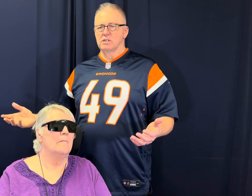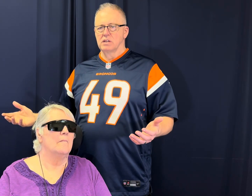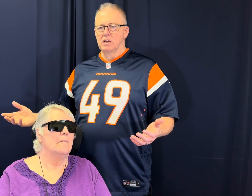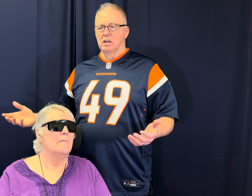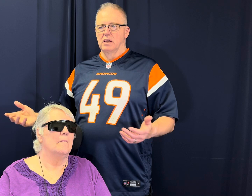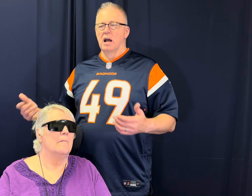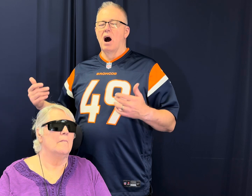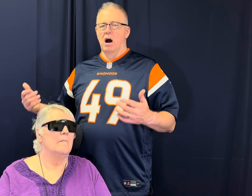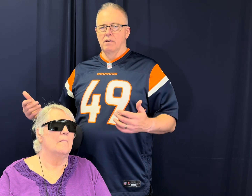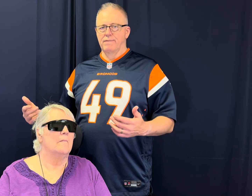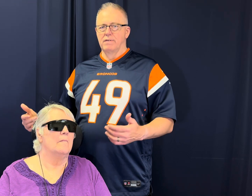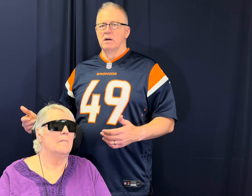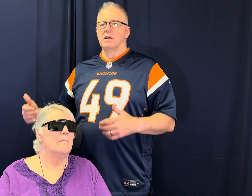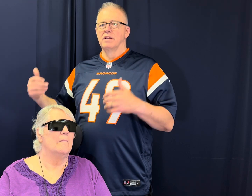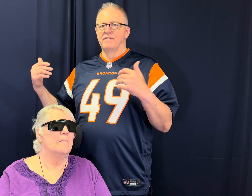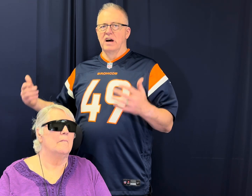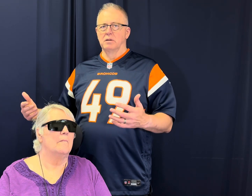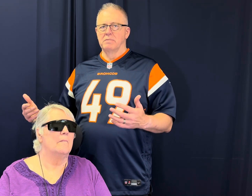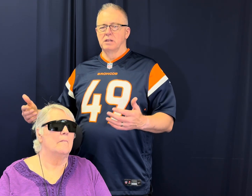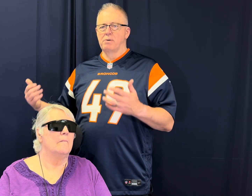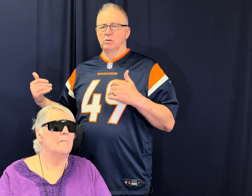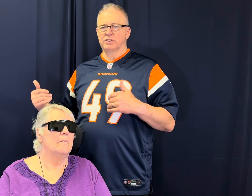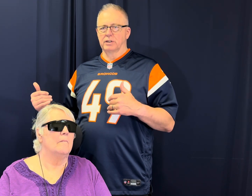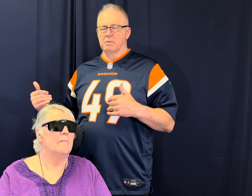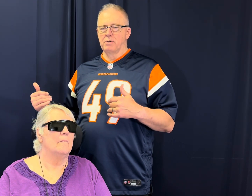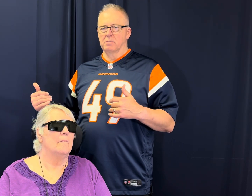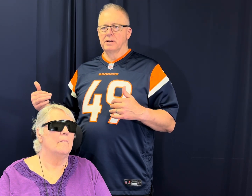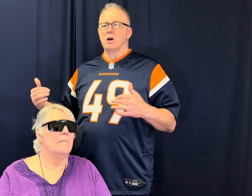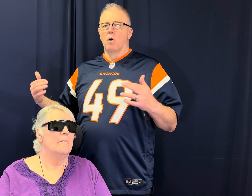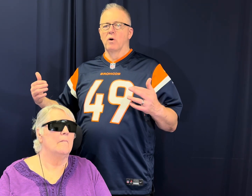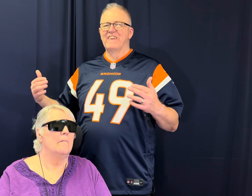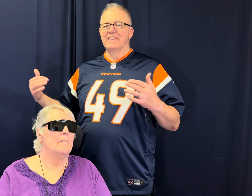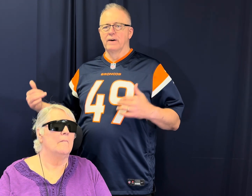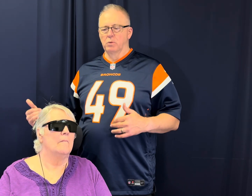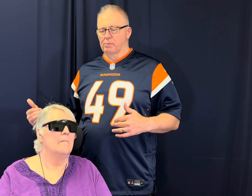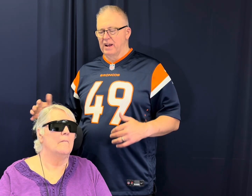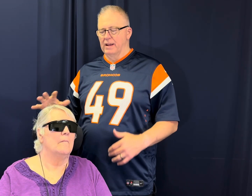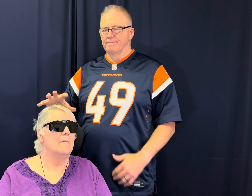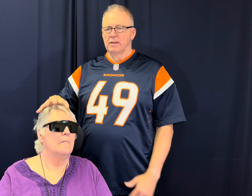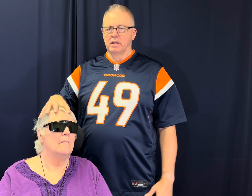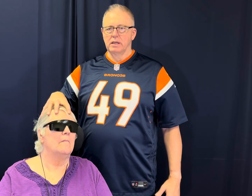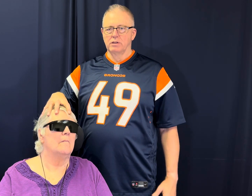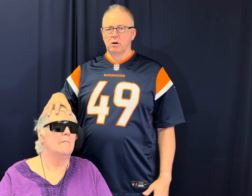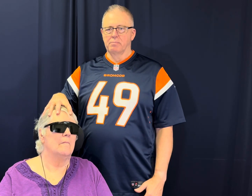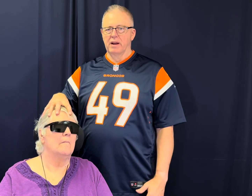of the development of the posterior compartment or the adult brain. The adult brain.